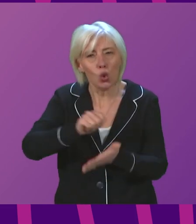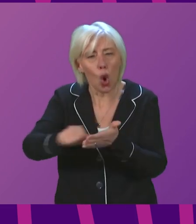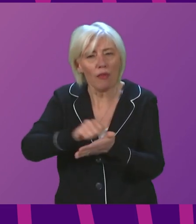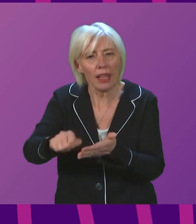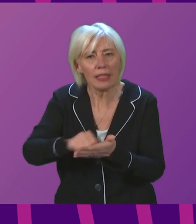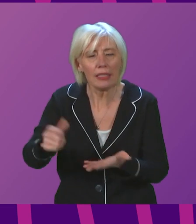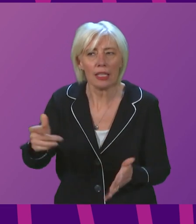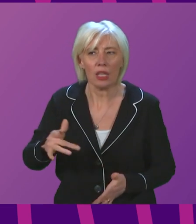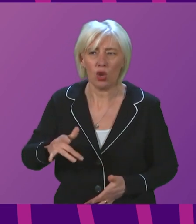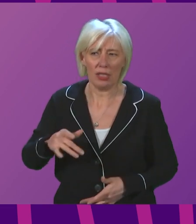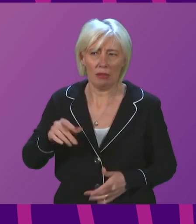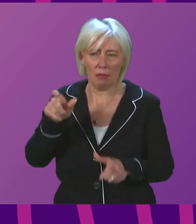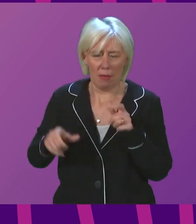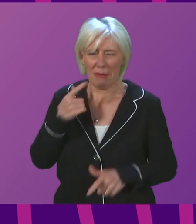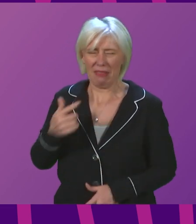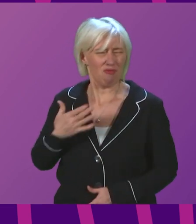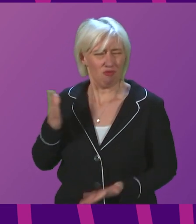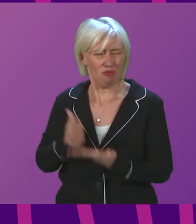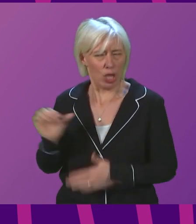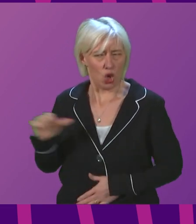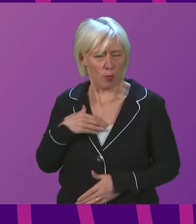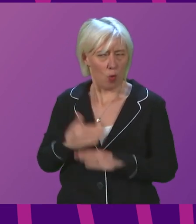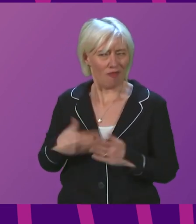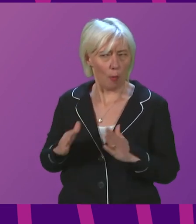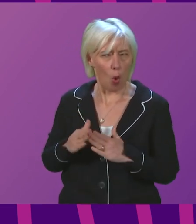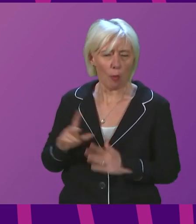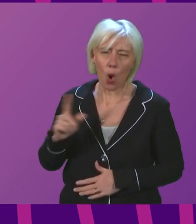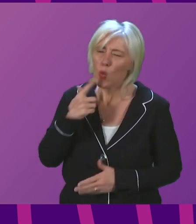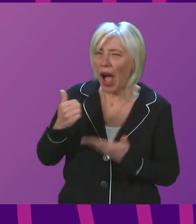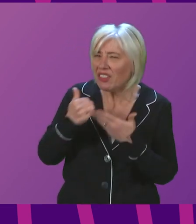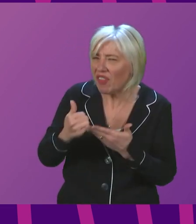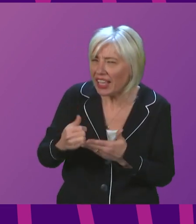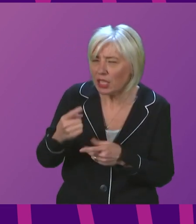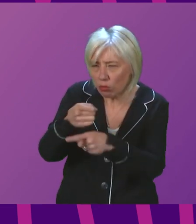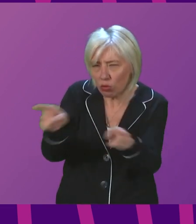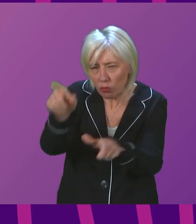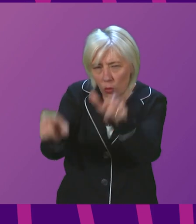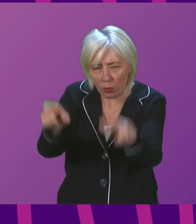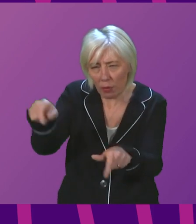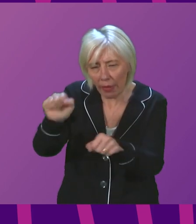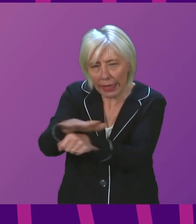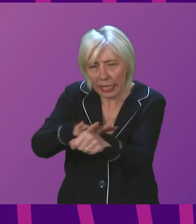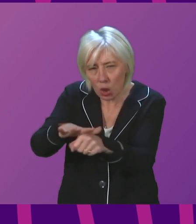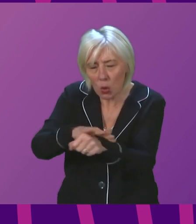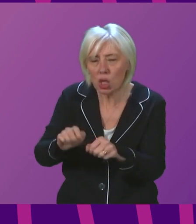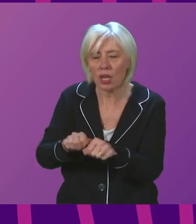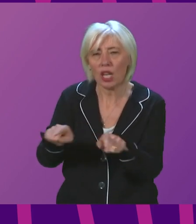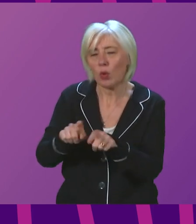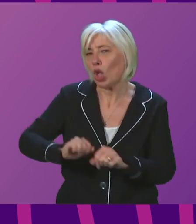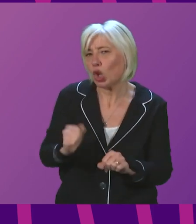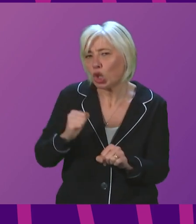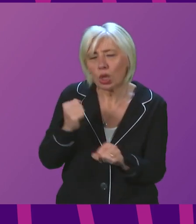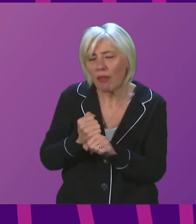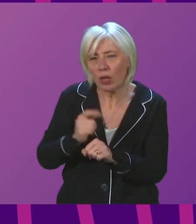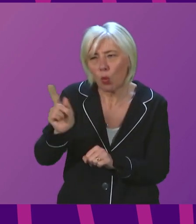they feel they should be able to work from home. What advice would you give to my constituents in this situation, and what steps will the Scottish Government